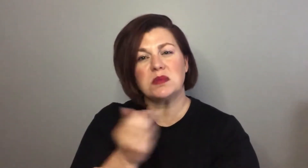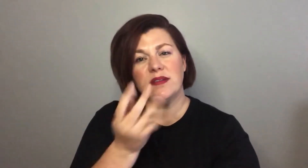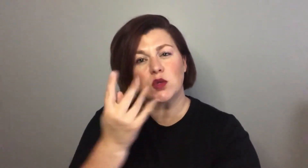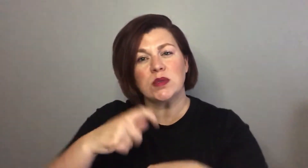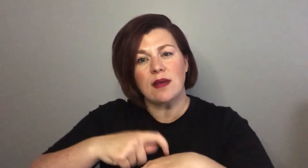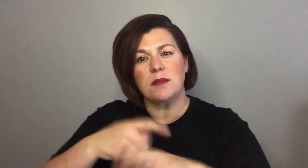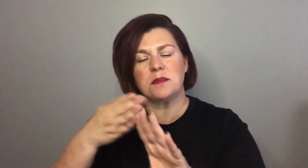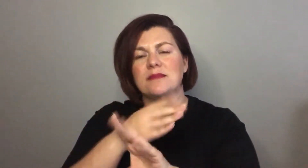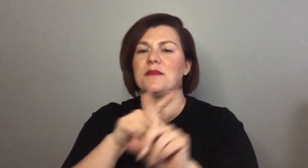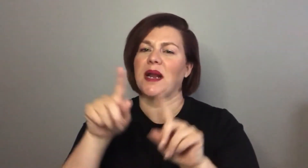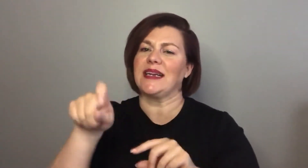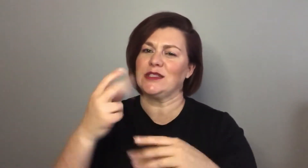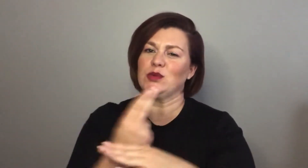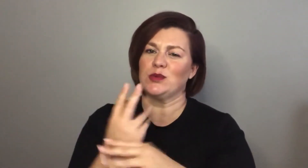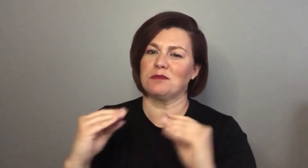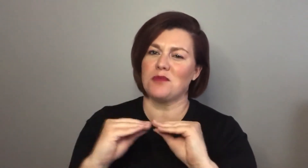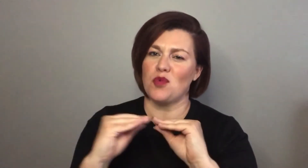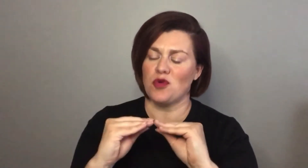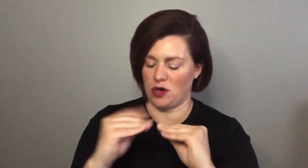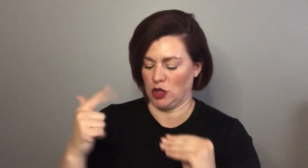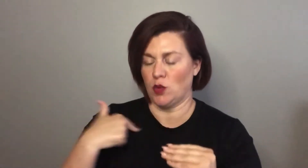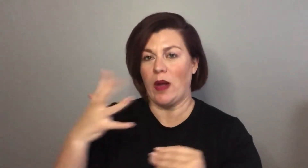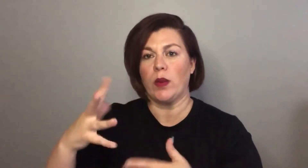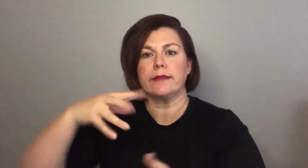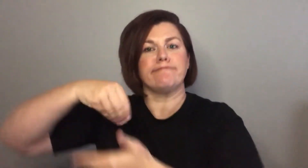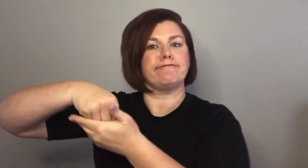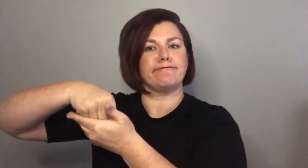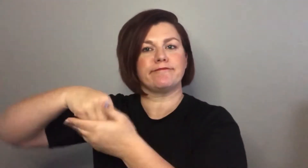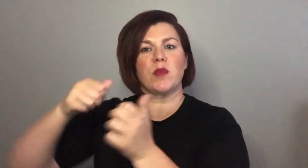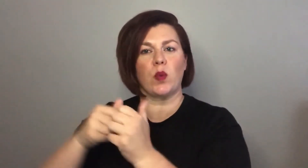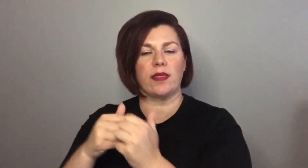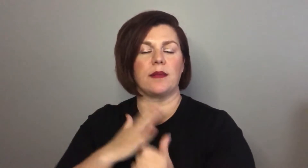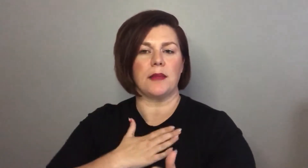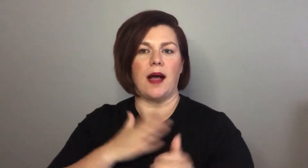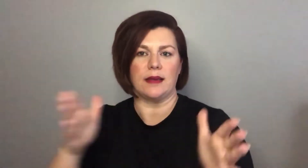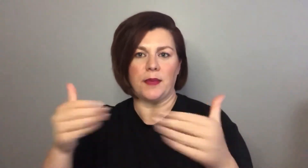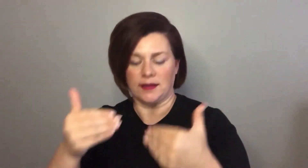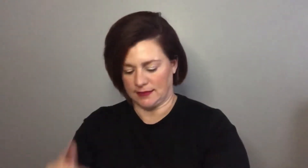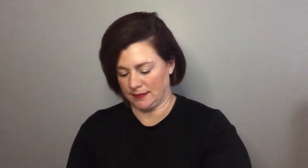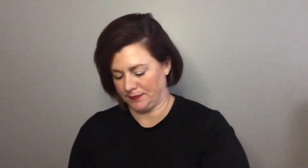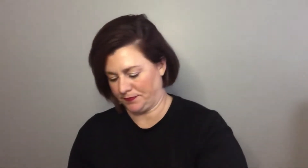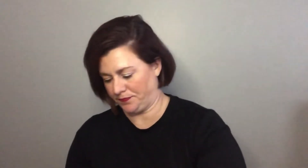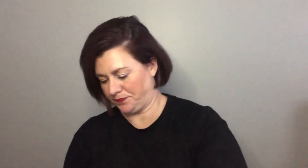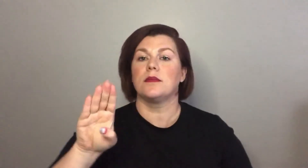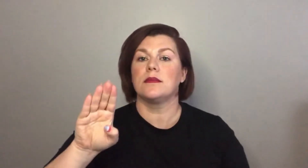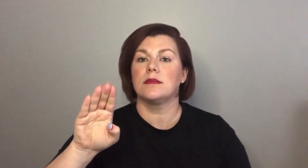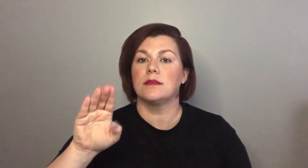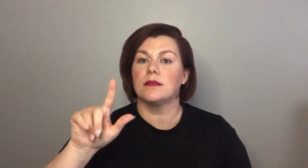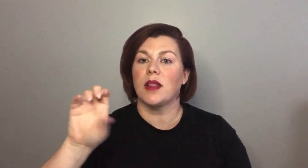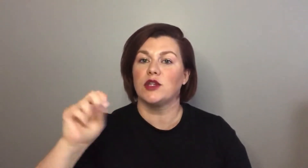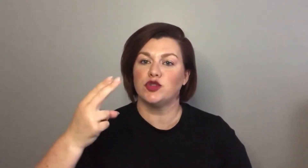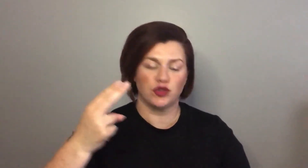really like that I've used it a few times before but my goal with including it this time is to use it more